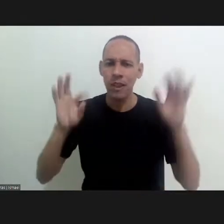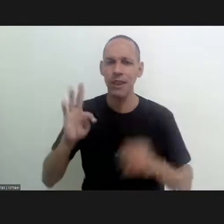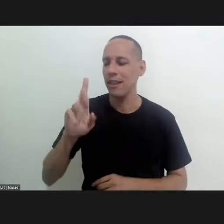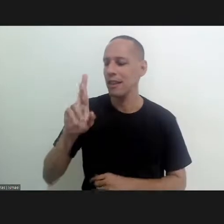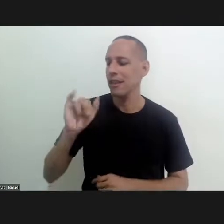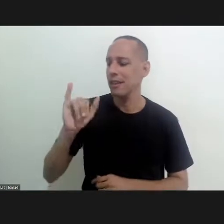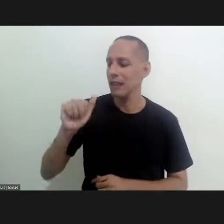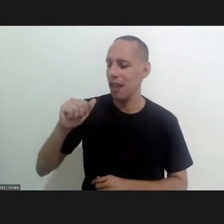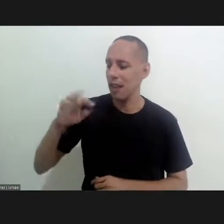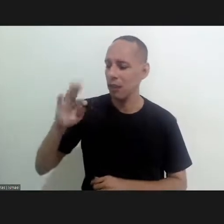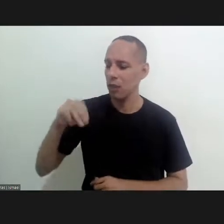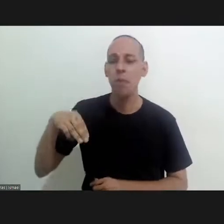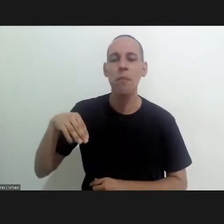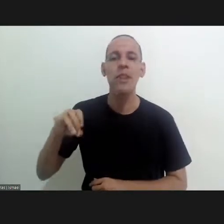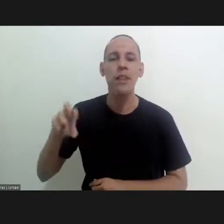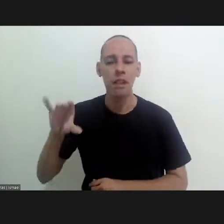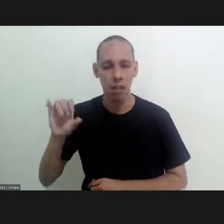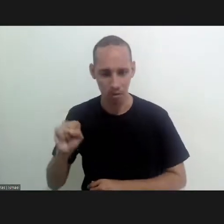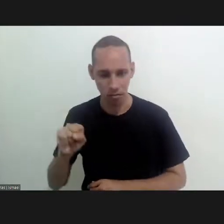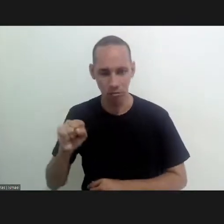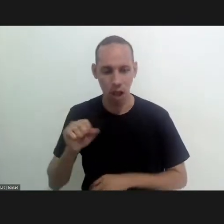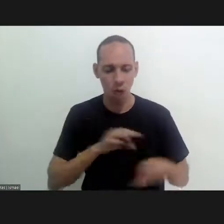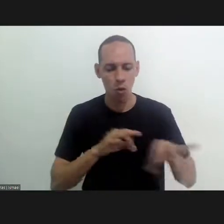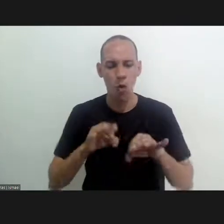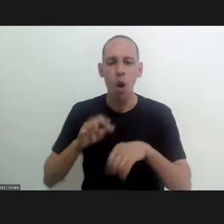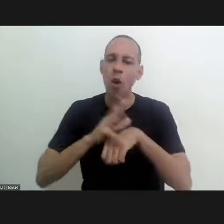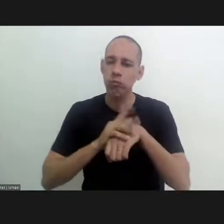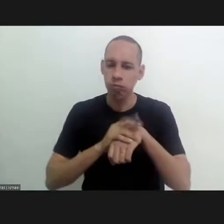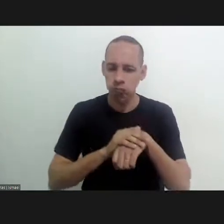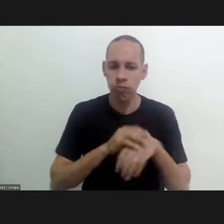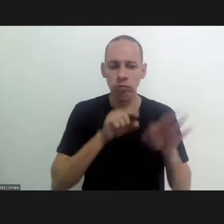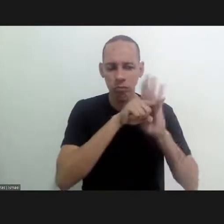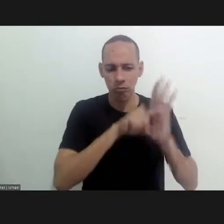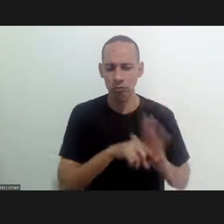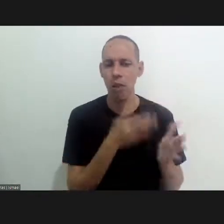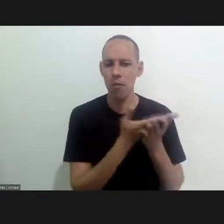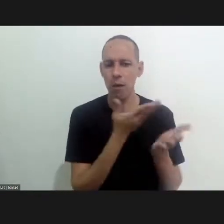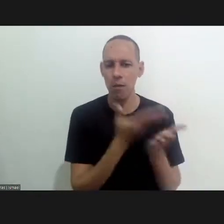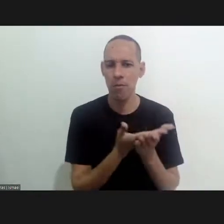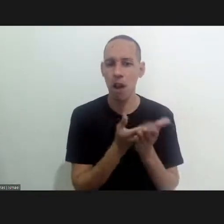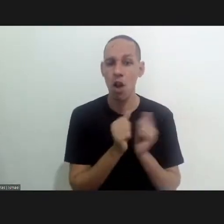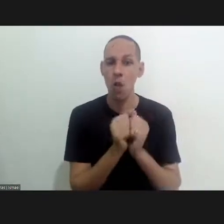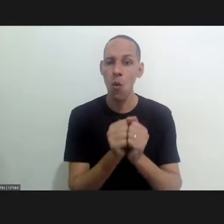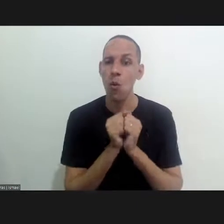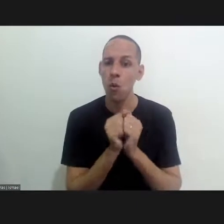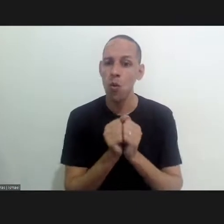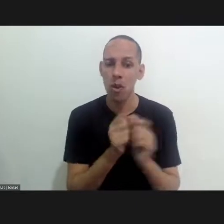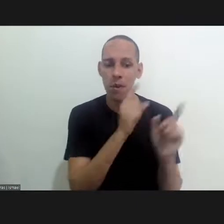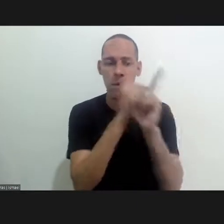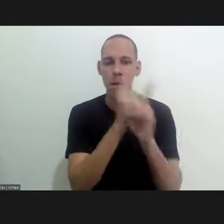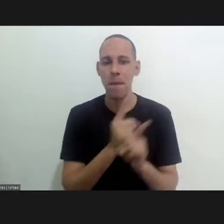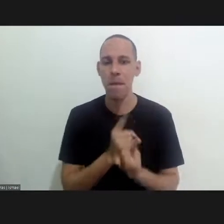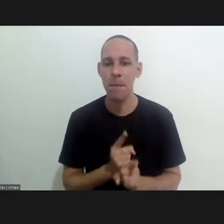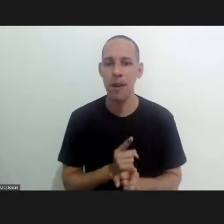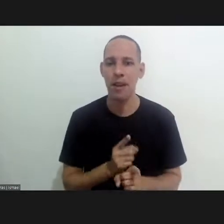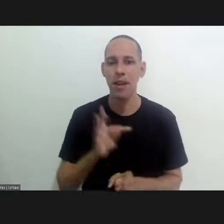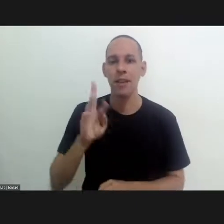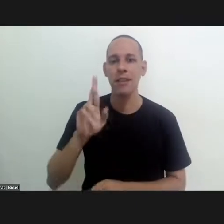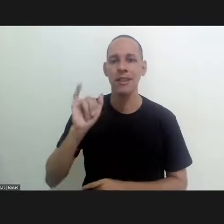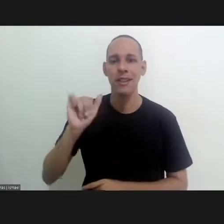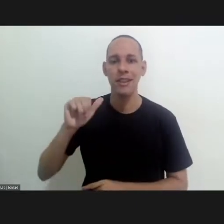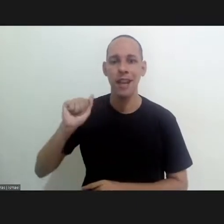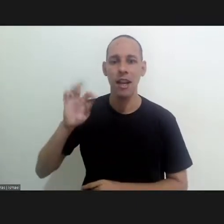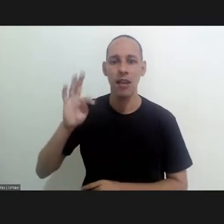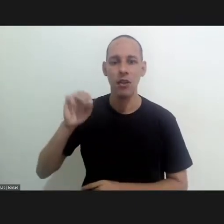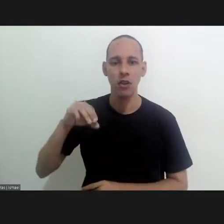traptomines who has been developing a lot of important work in the control of the disease and who have intensively participated in identifying